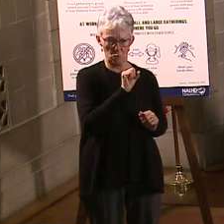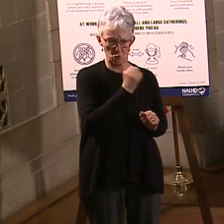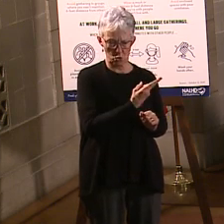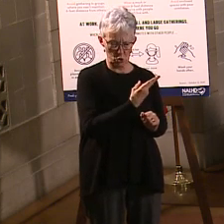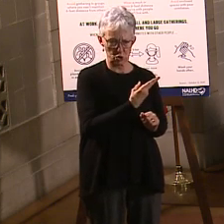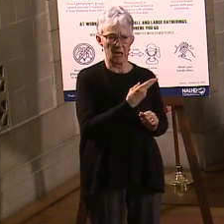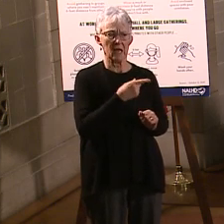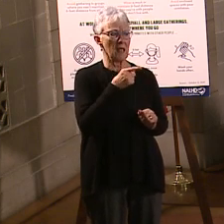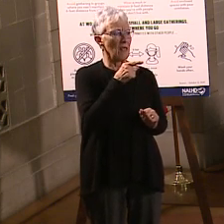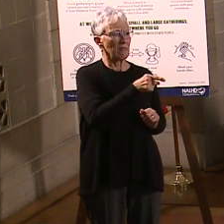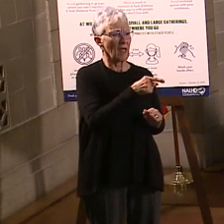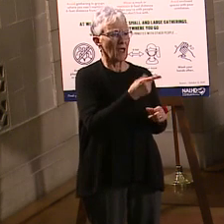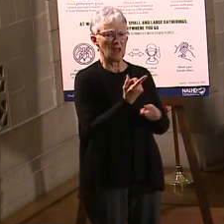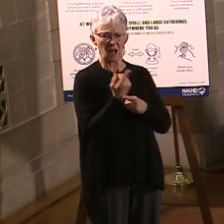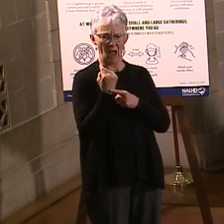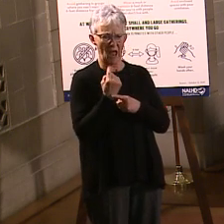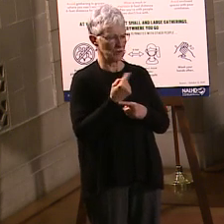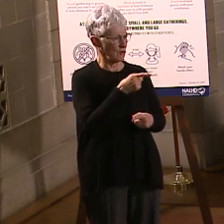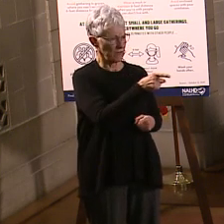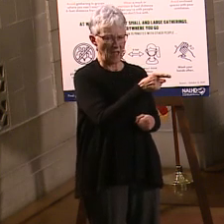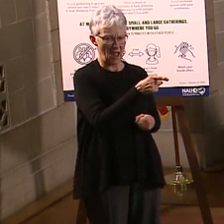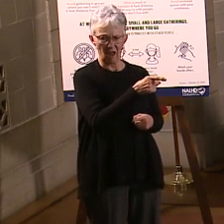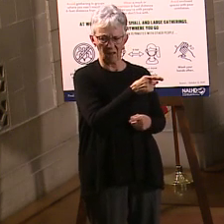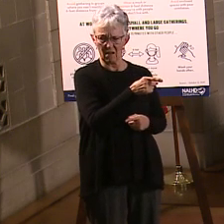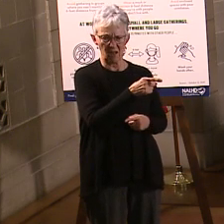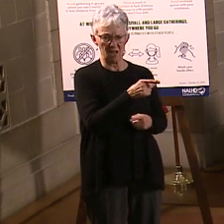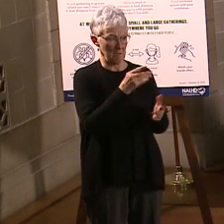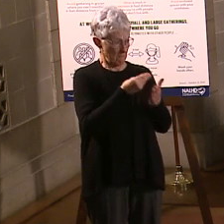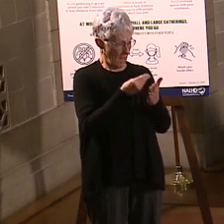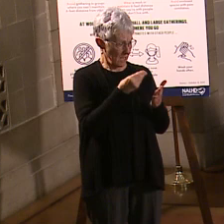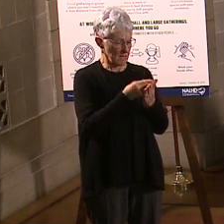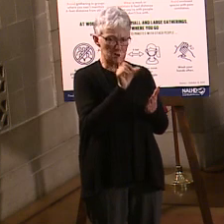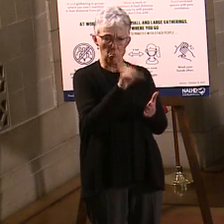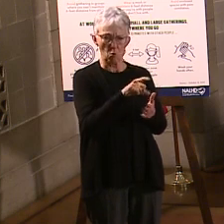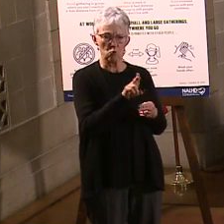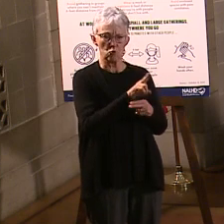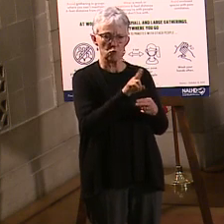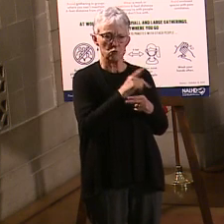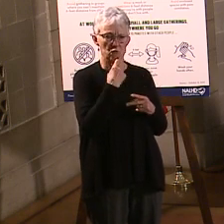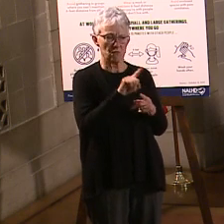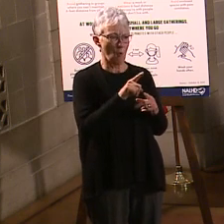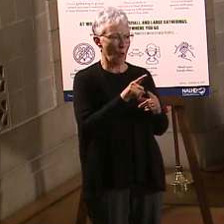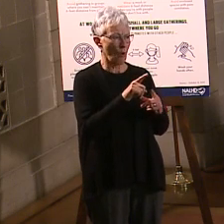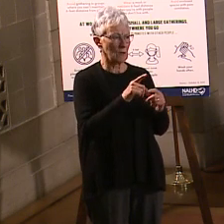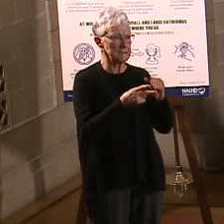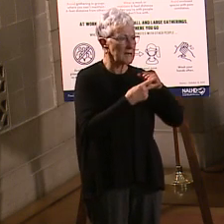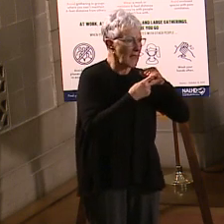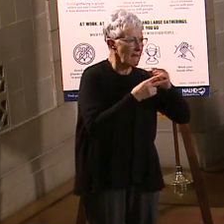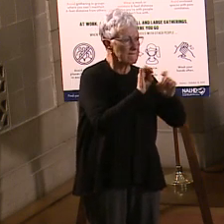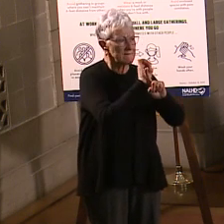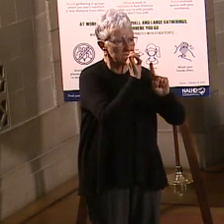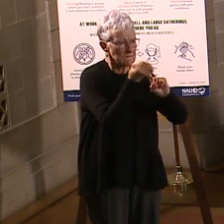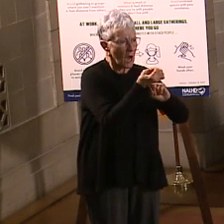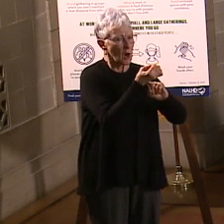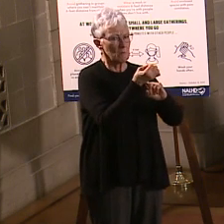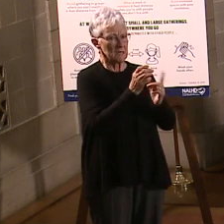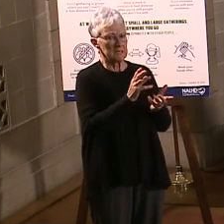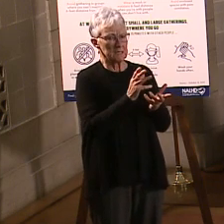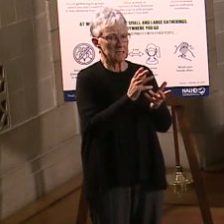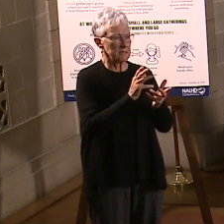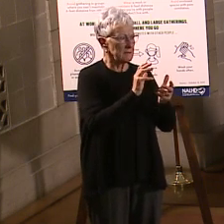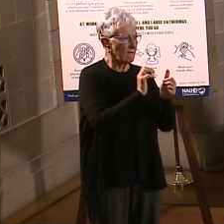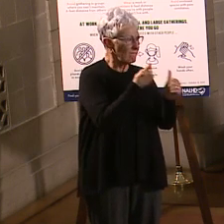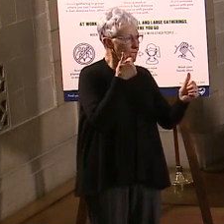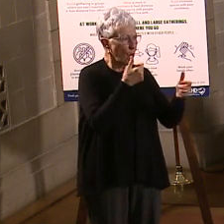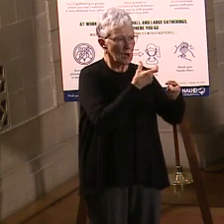last year to divert a million dollars in trust fund grants to an ethanol project and away from other